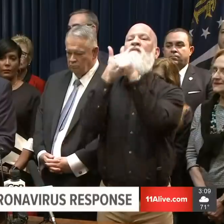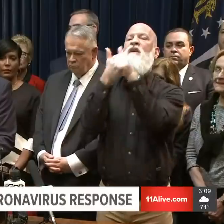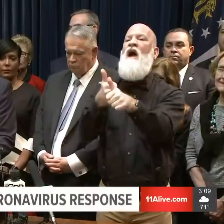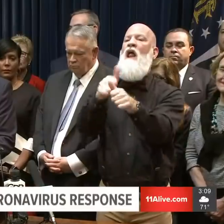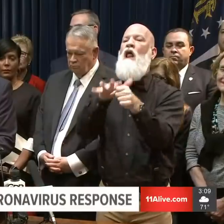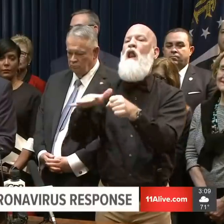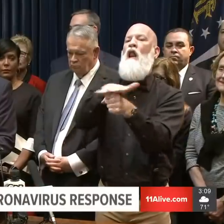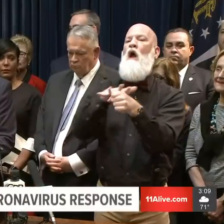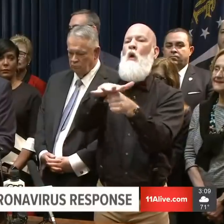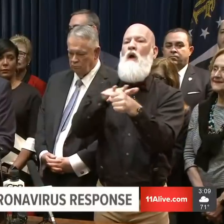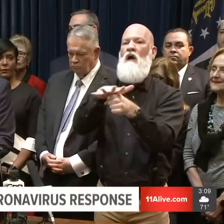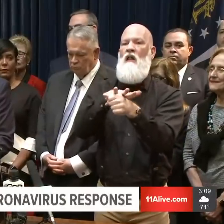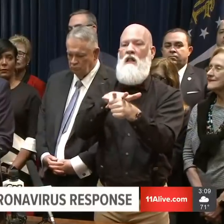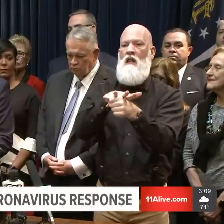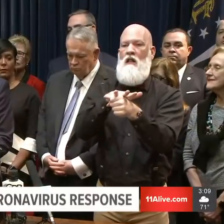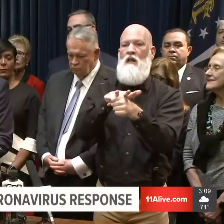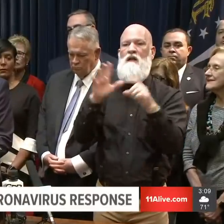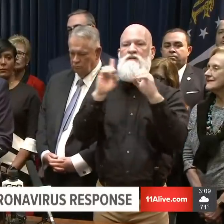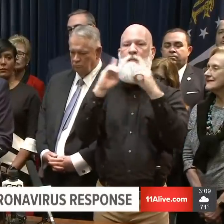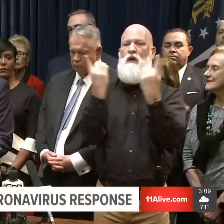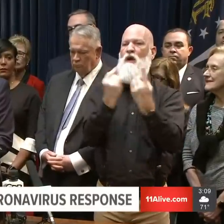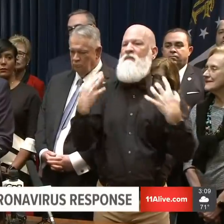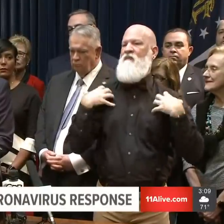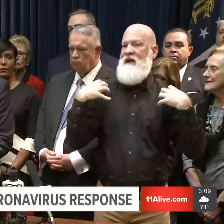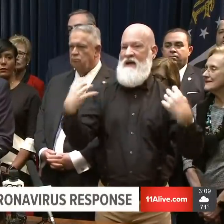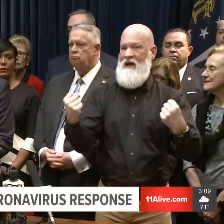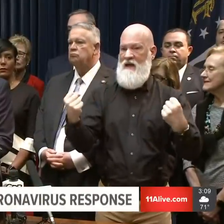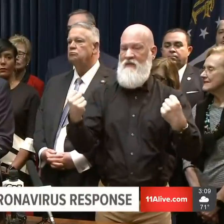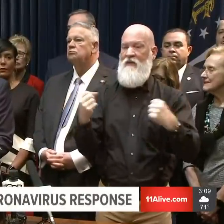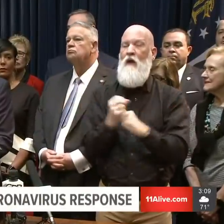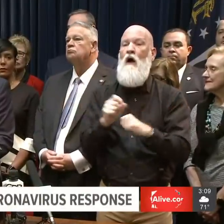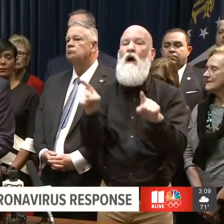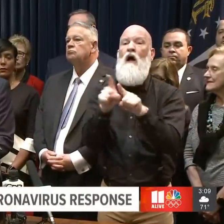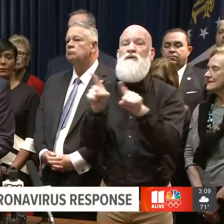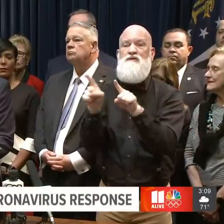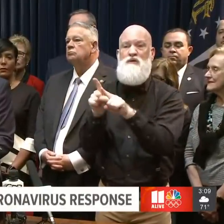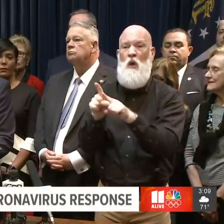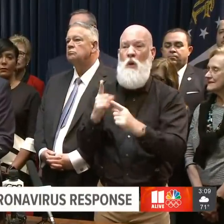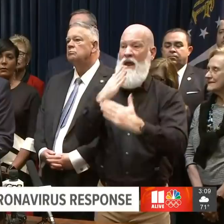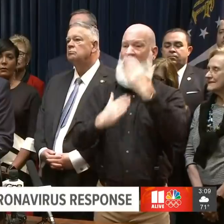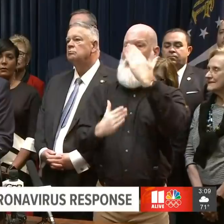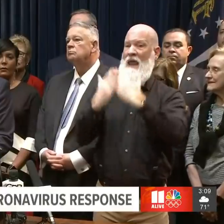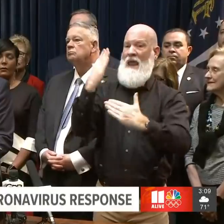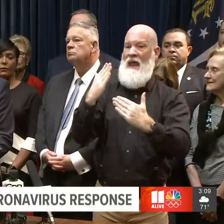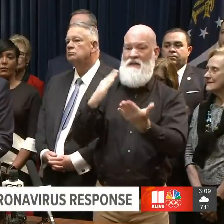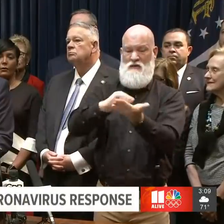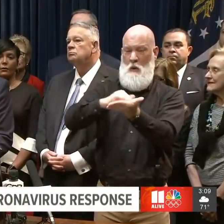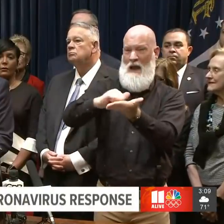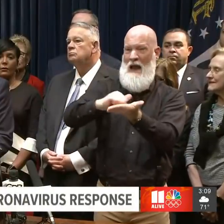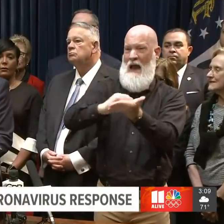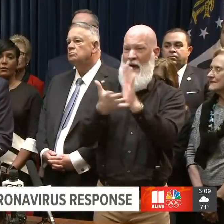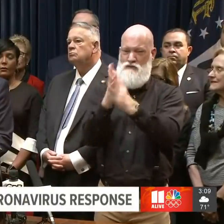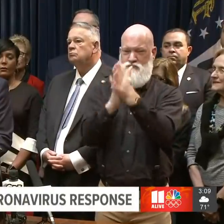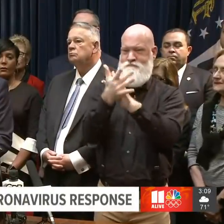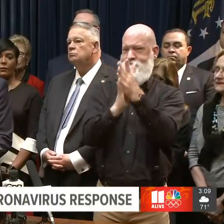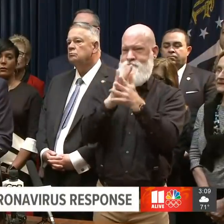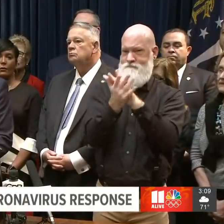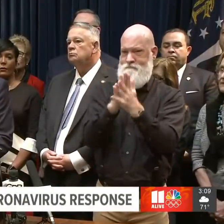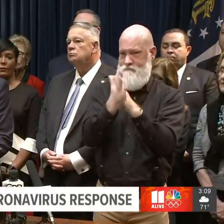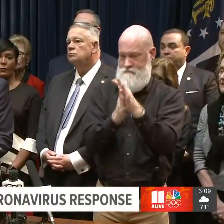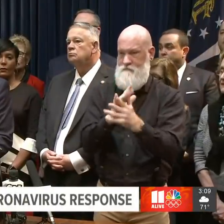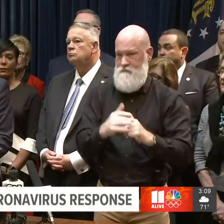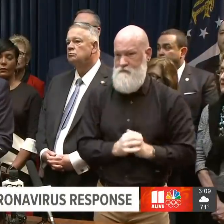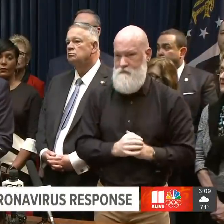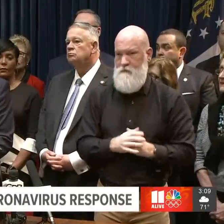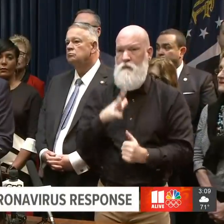regular handwashing, avoiding large large events if you're sick. And once again, let let me remind everyone that this